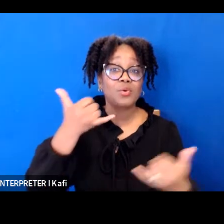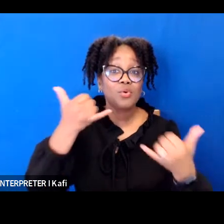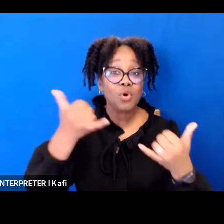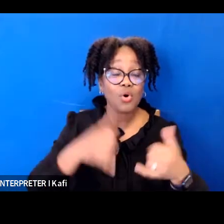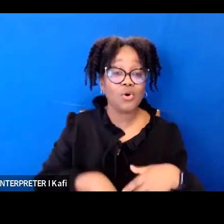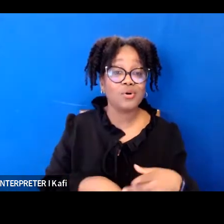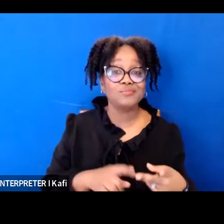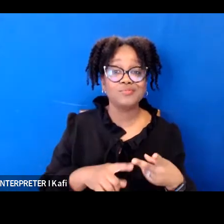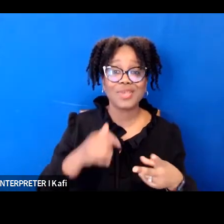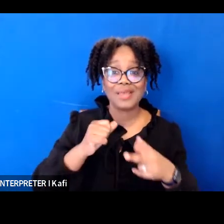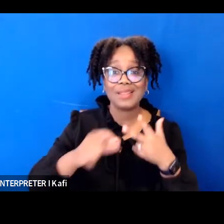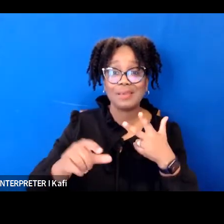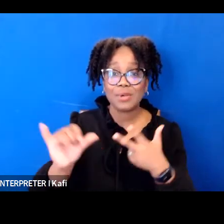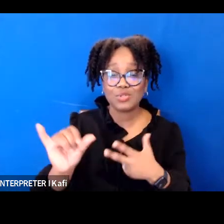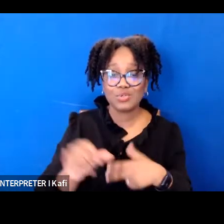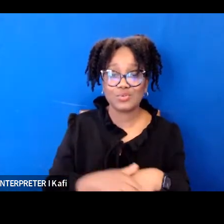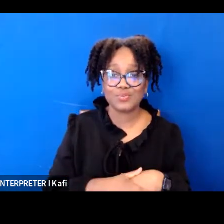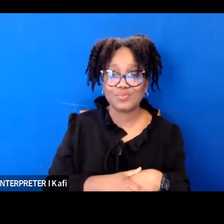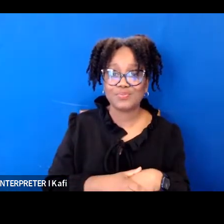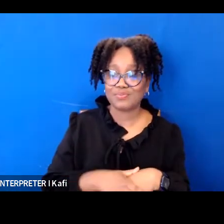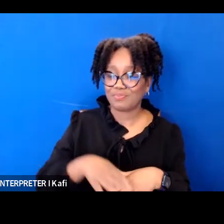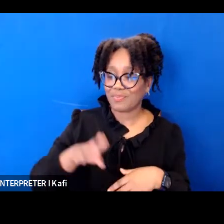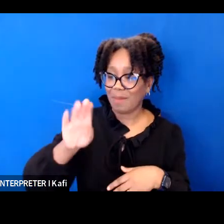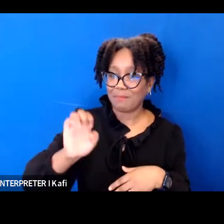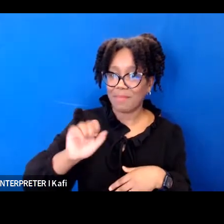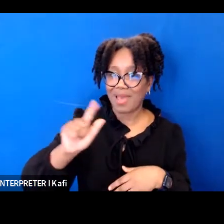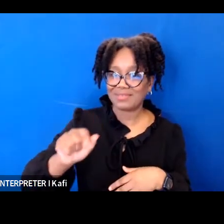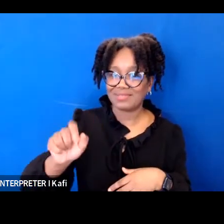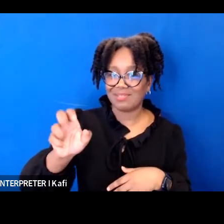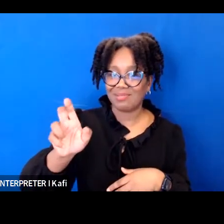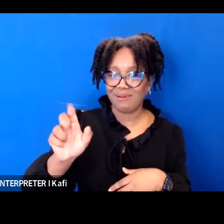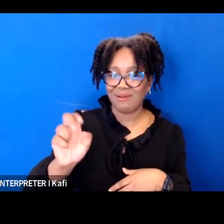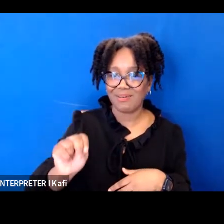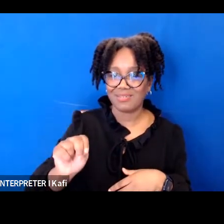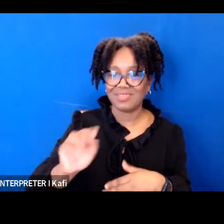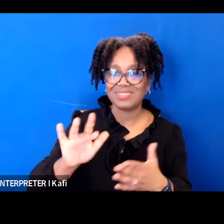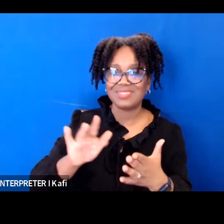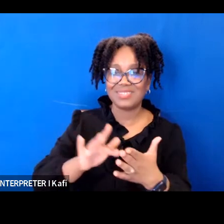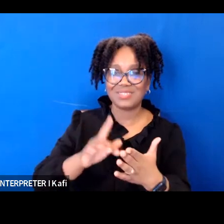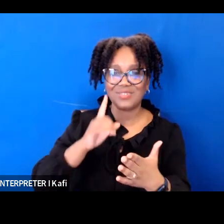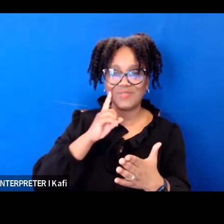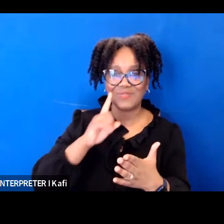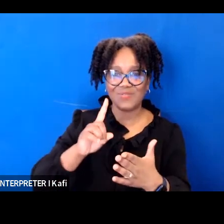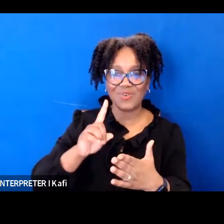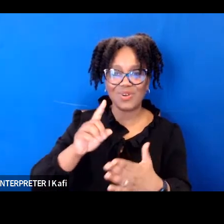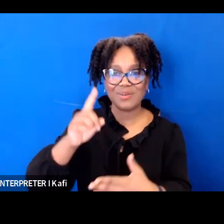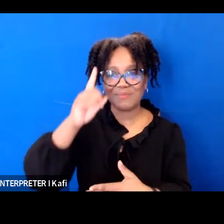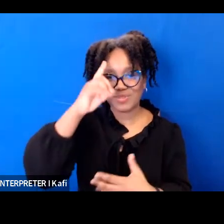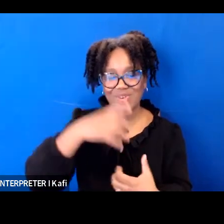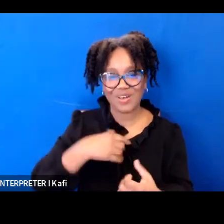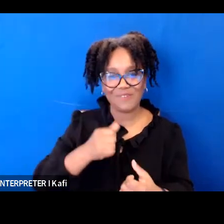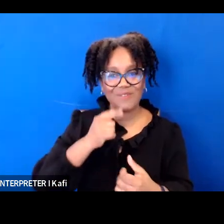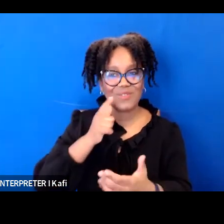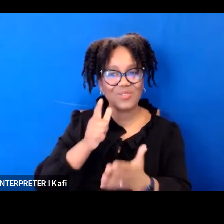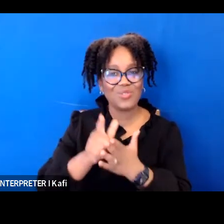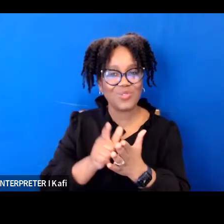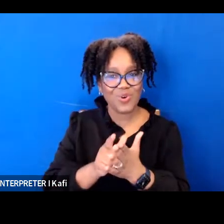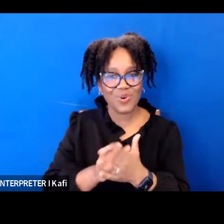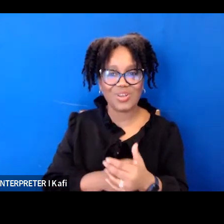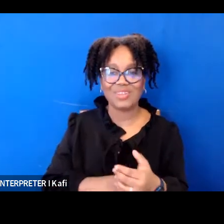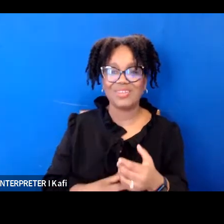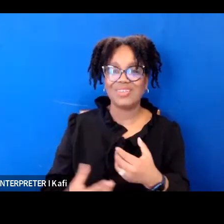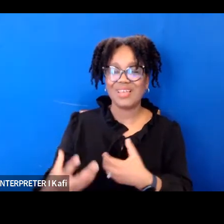bazlon center for mental law along with a lot of incredible individuals and advocates in our beautiful